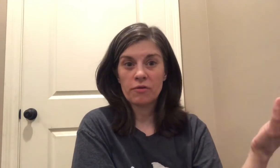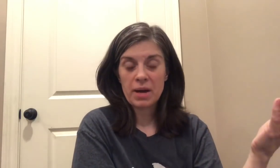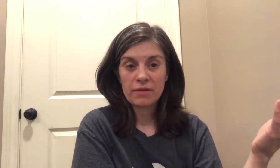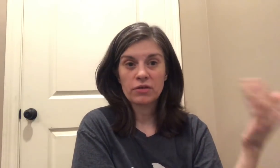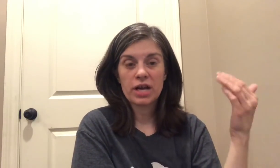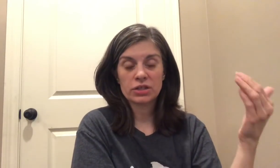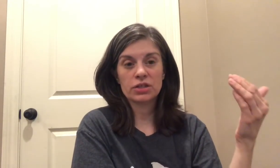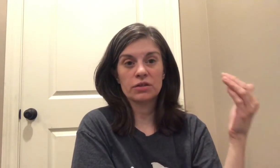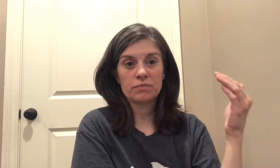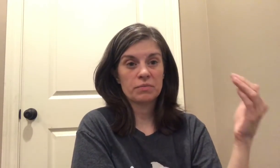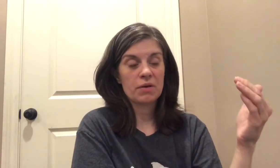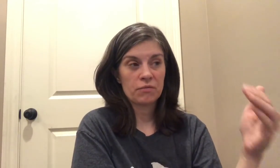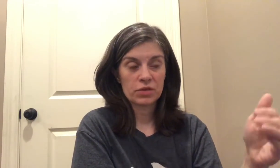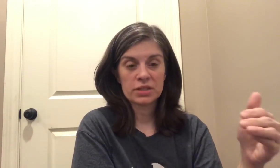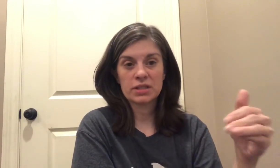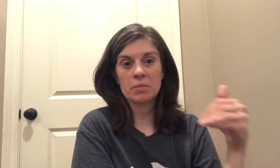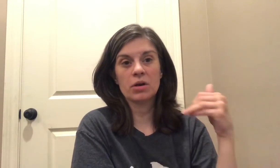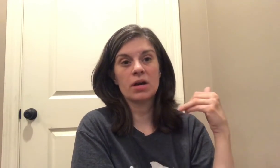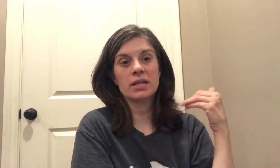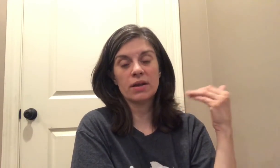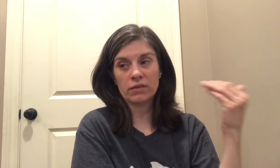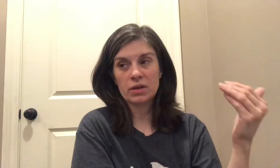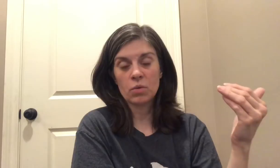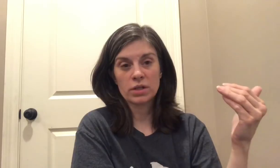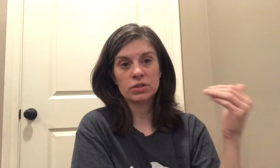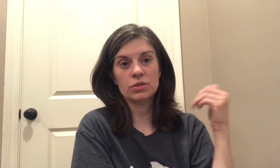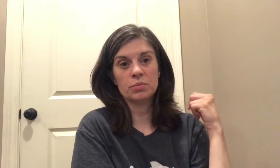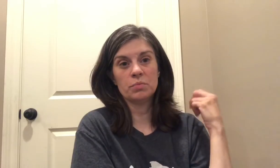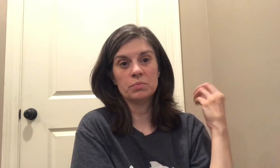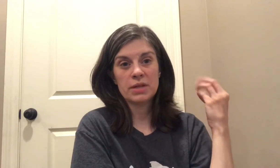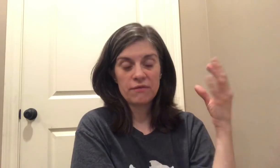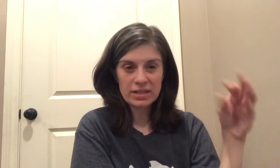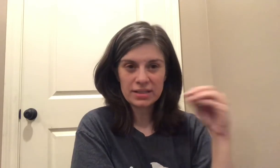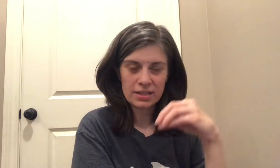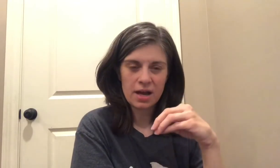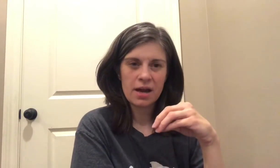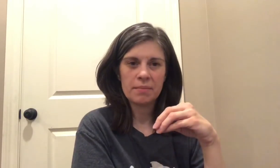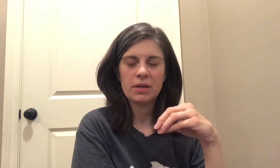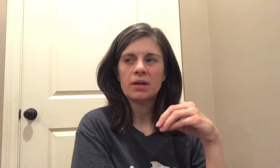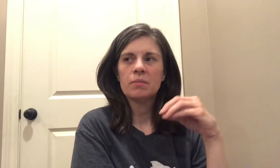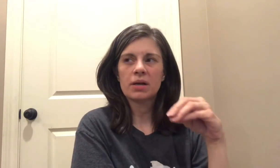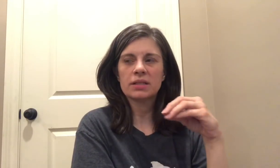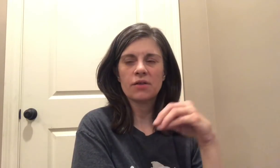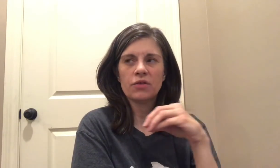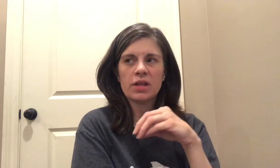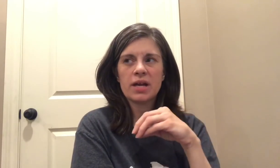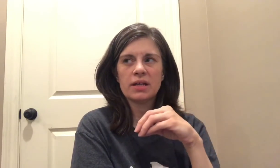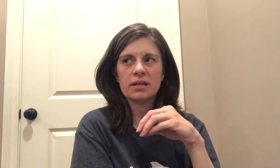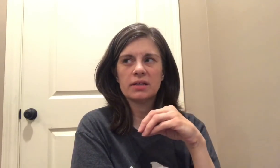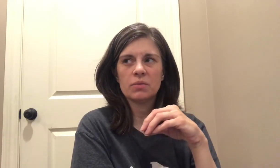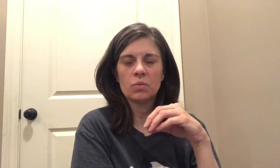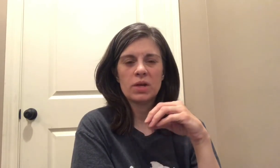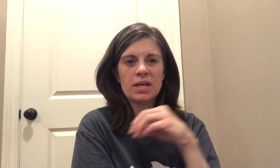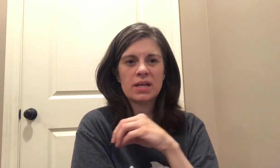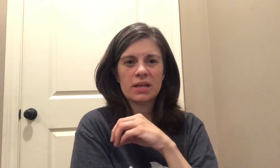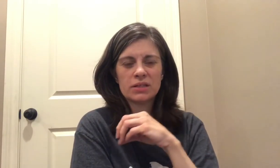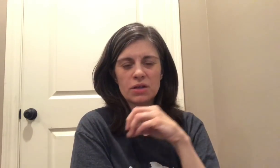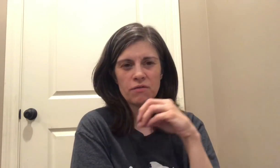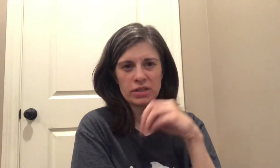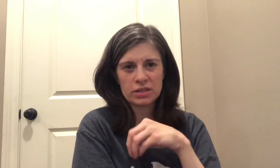of mine for next year and for this summer I definitely want to invest the time because I feel like we need to invest